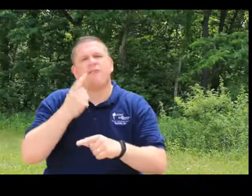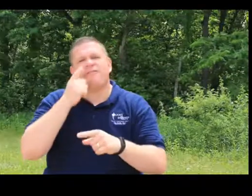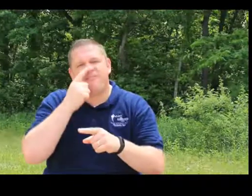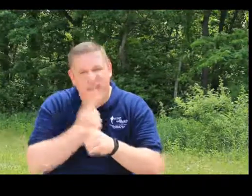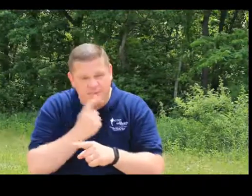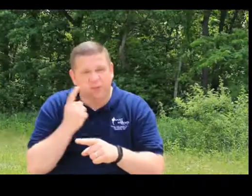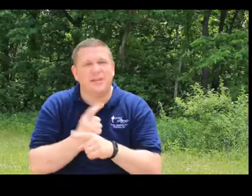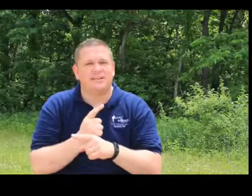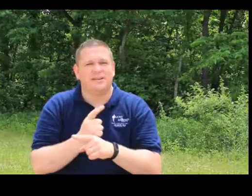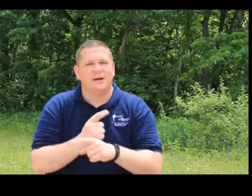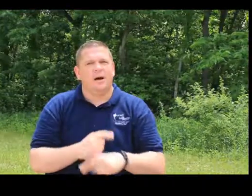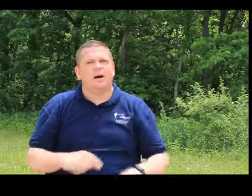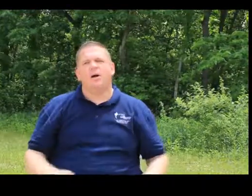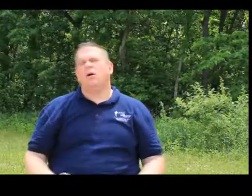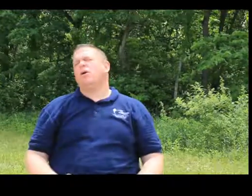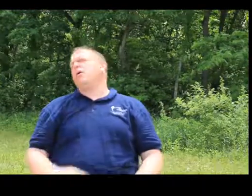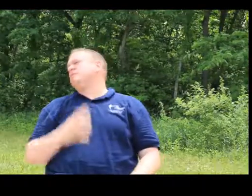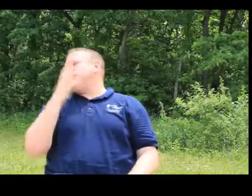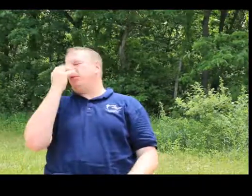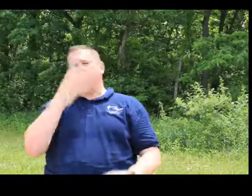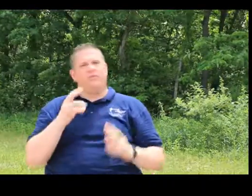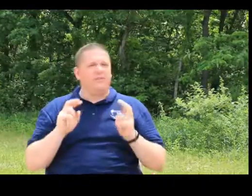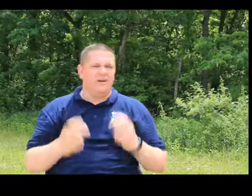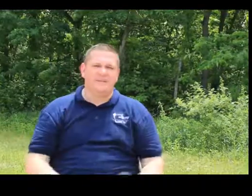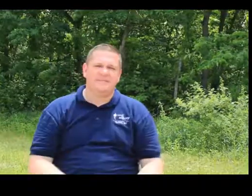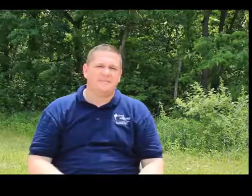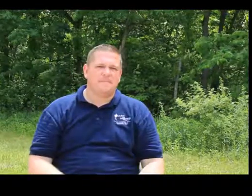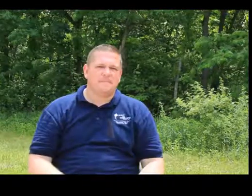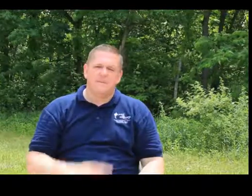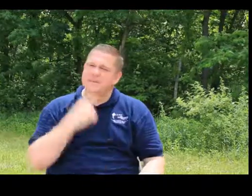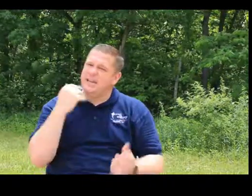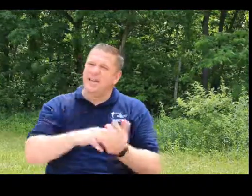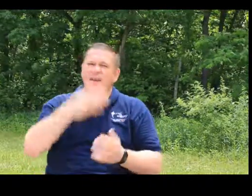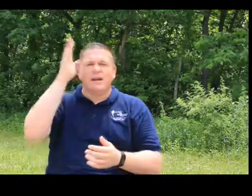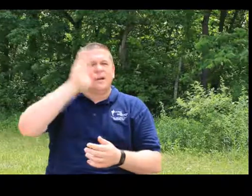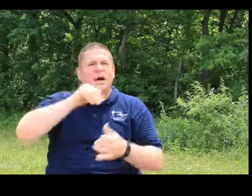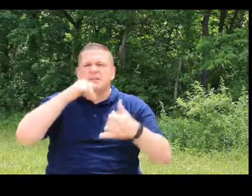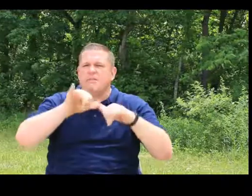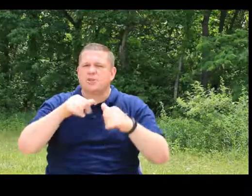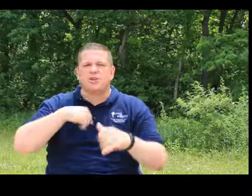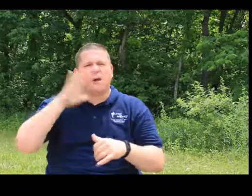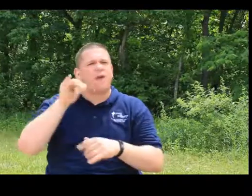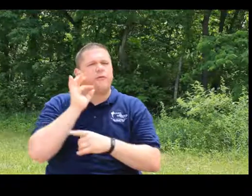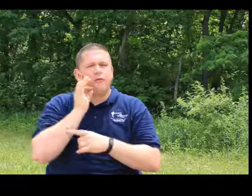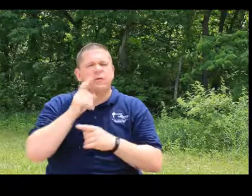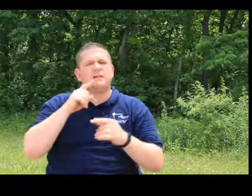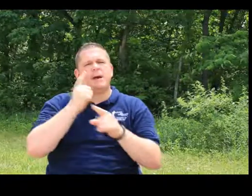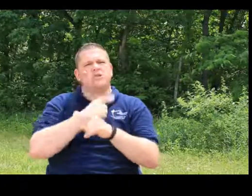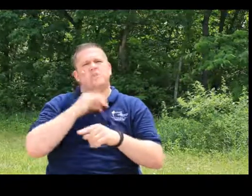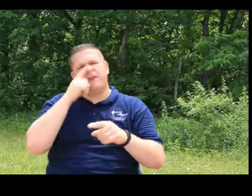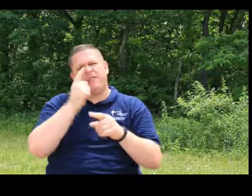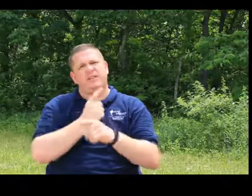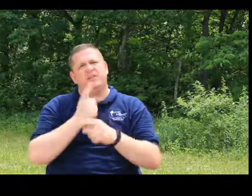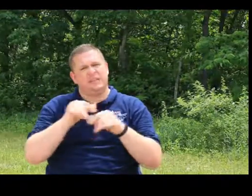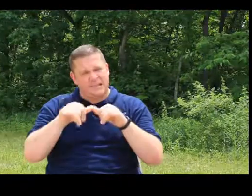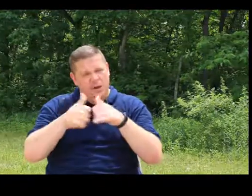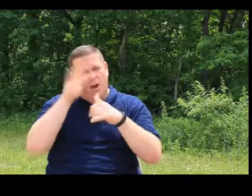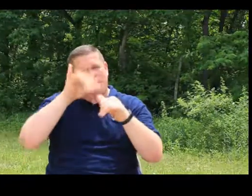faithfulness. Oh, that's a beautiful phrase. Let say it again. God doesn't measure us by our fruitfulness. He measures us by our faithfulness. That's how God